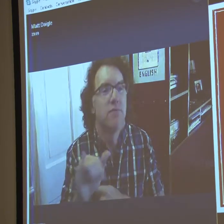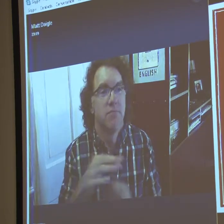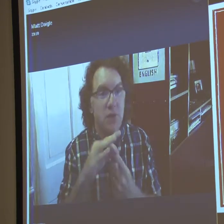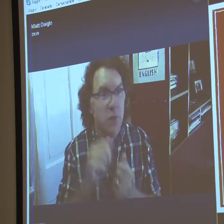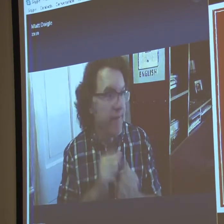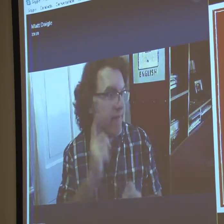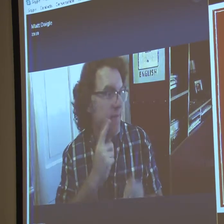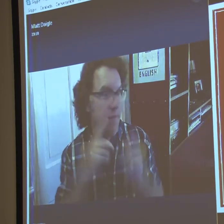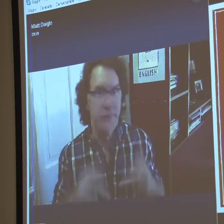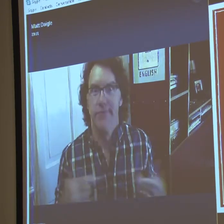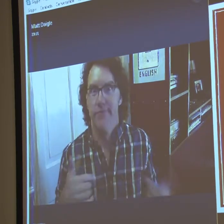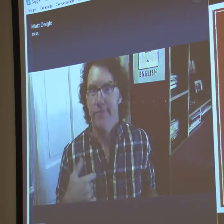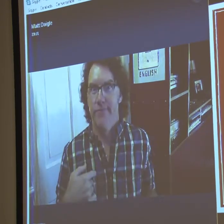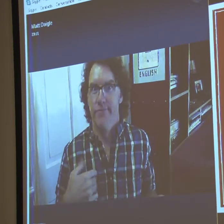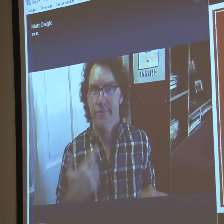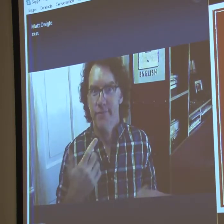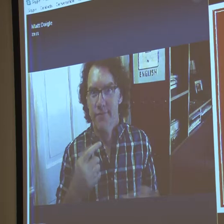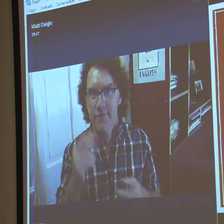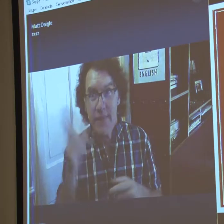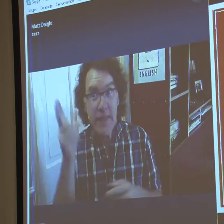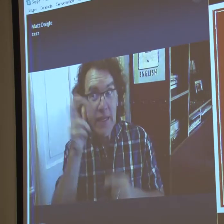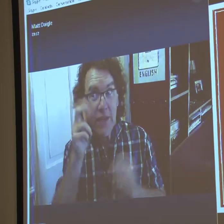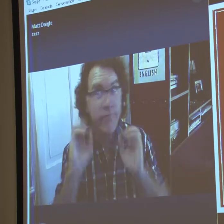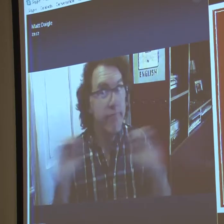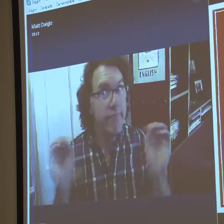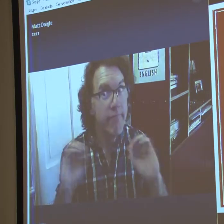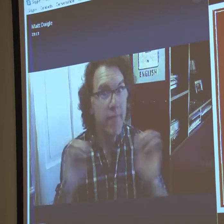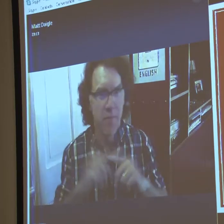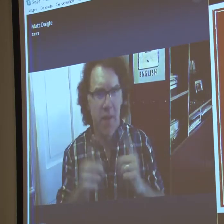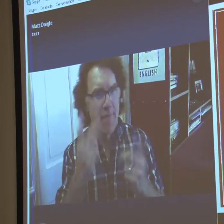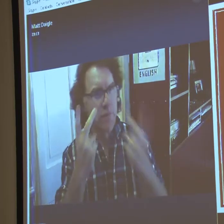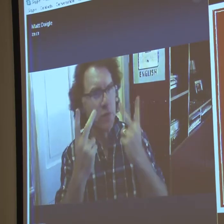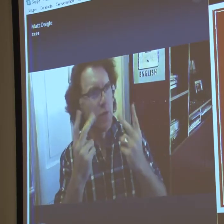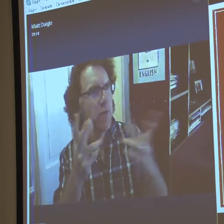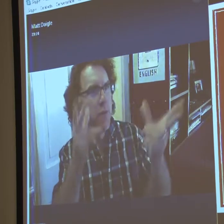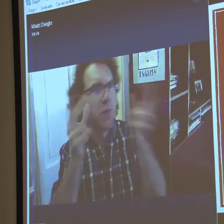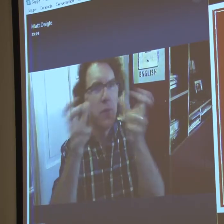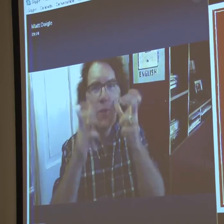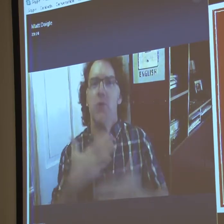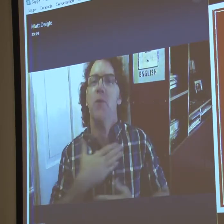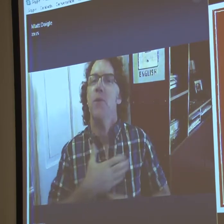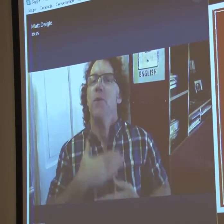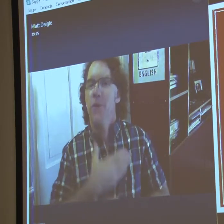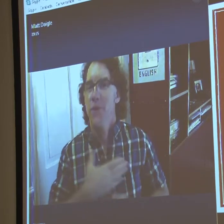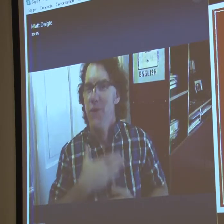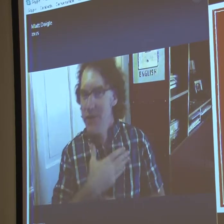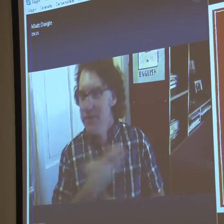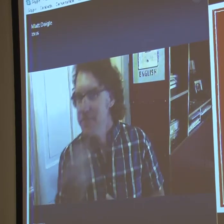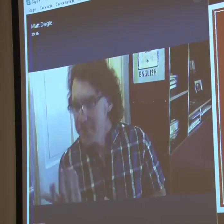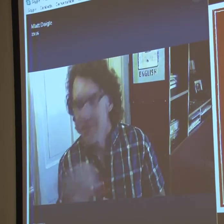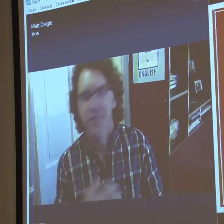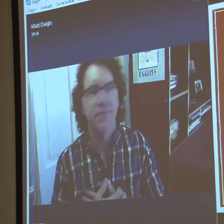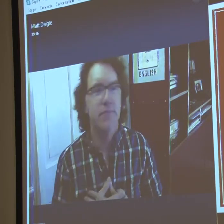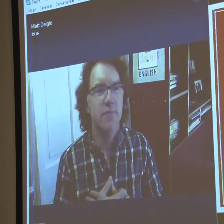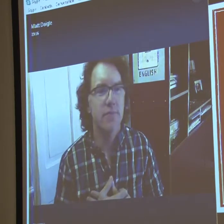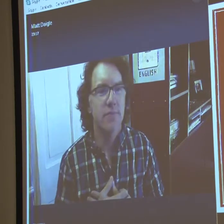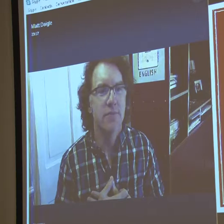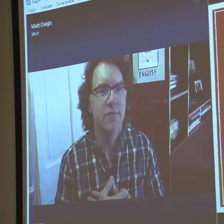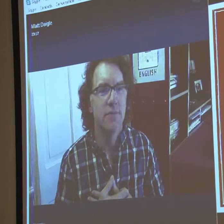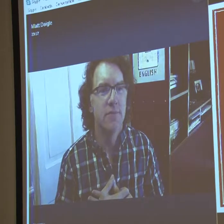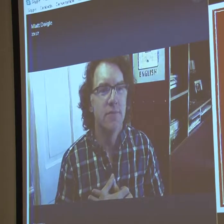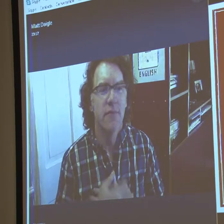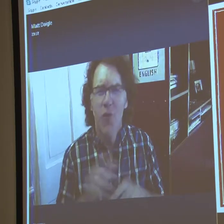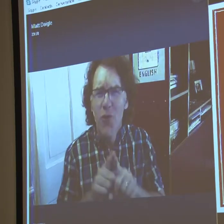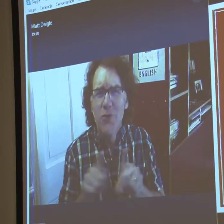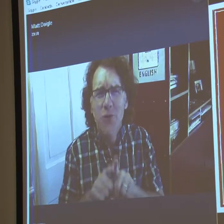mediums of art. So a deaf person has total access to that. Because, of course, we can't hear. But we can see art.